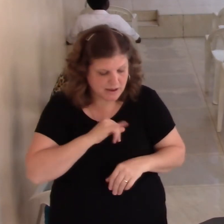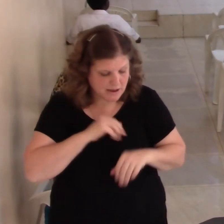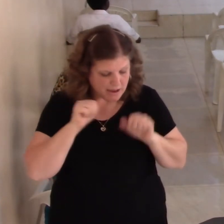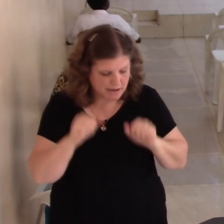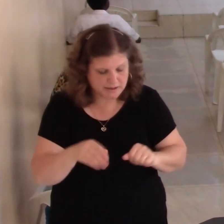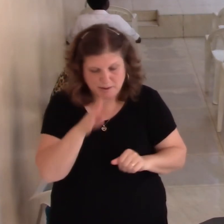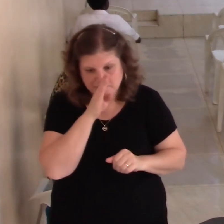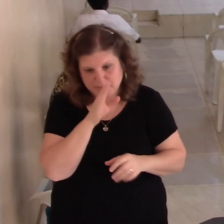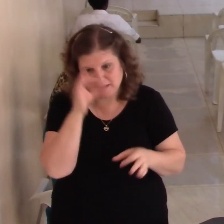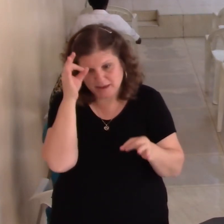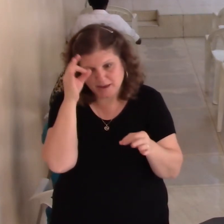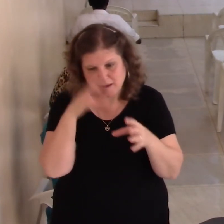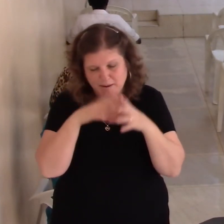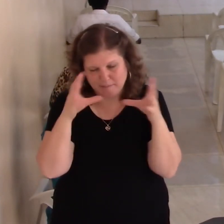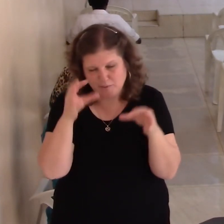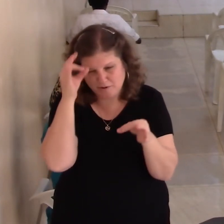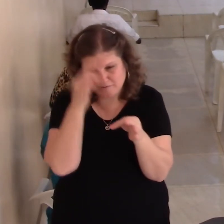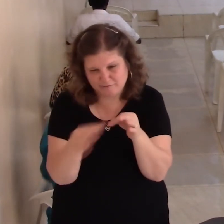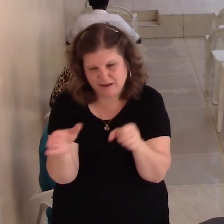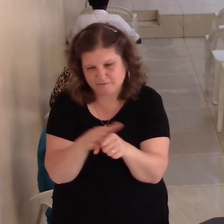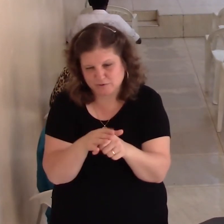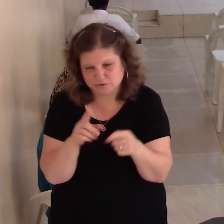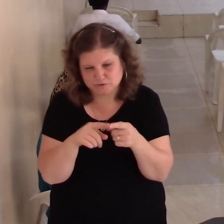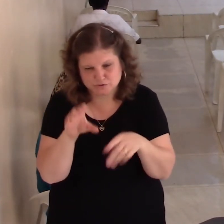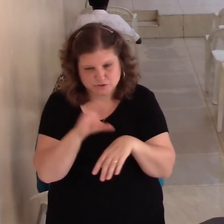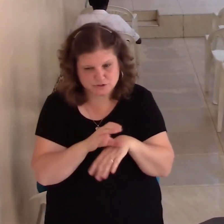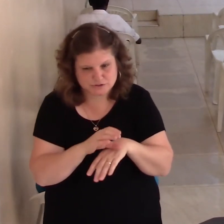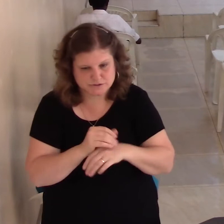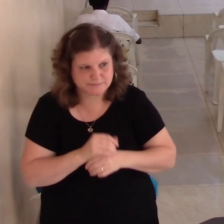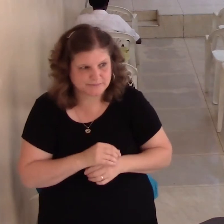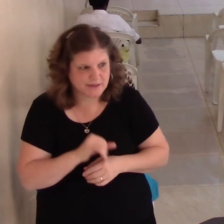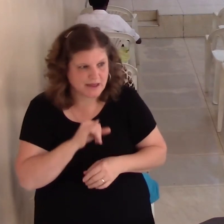accordance to God's will. I'm asking in accordance to God's desire. Father,